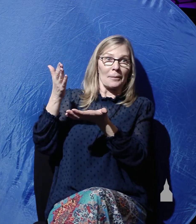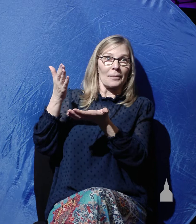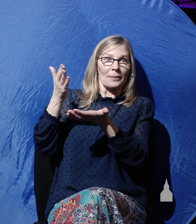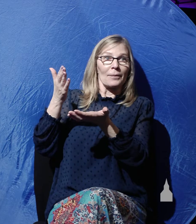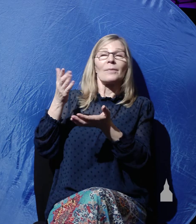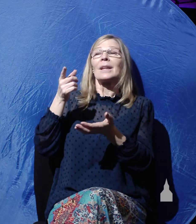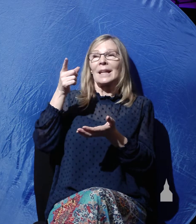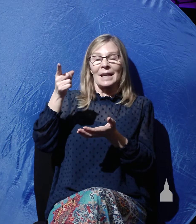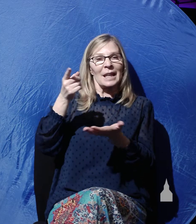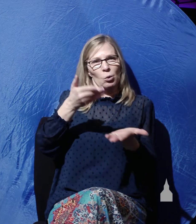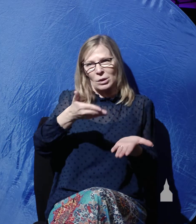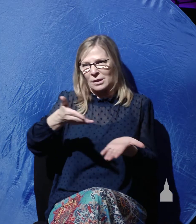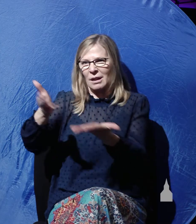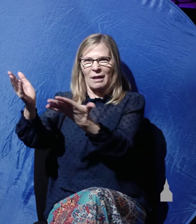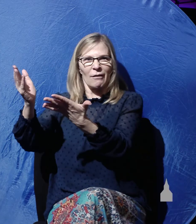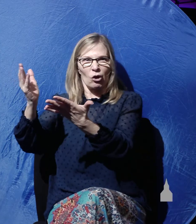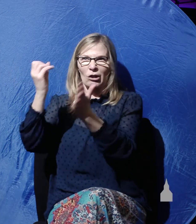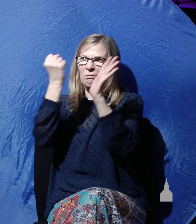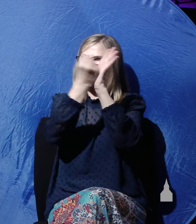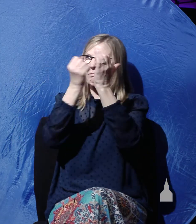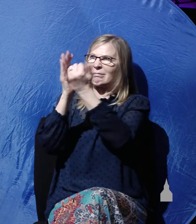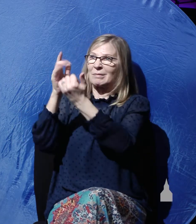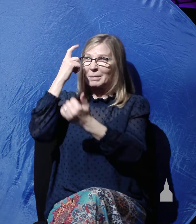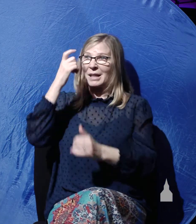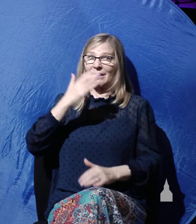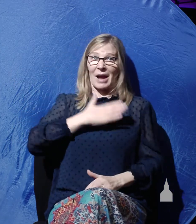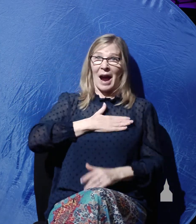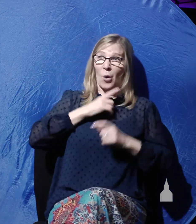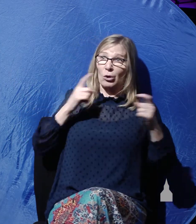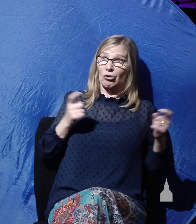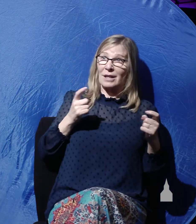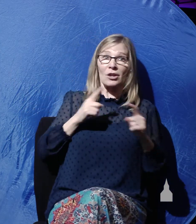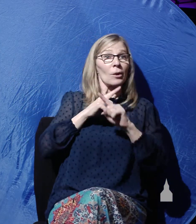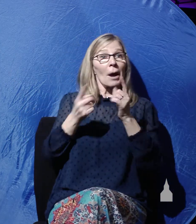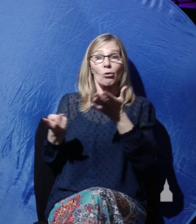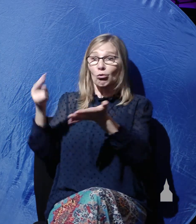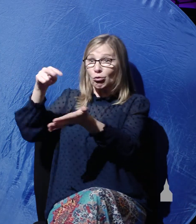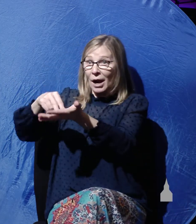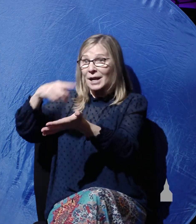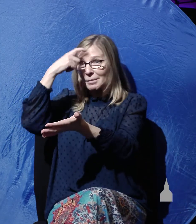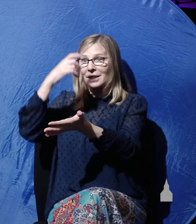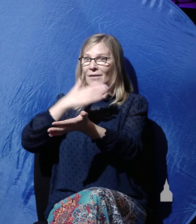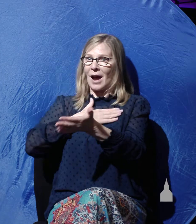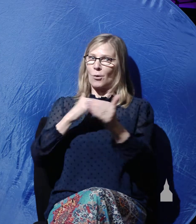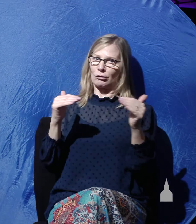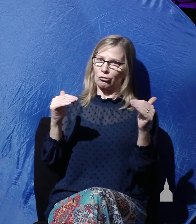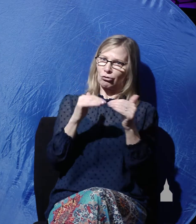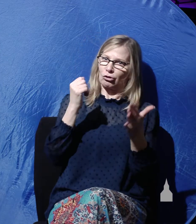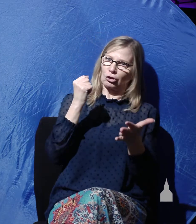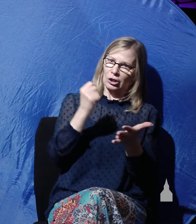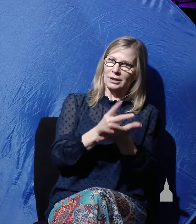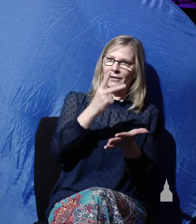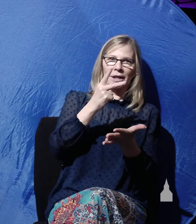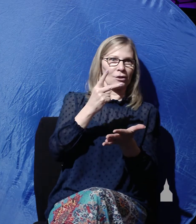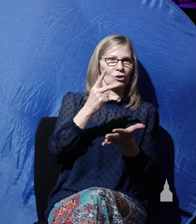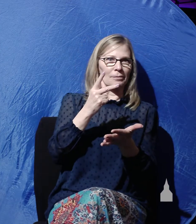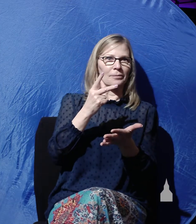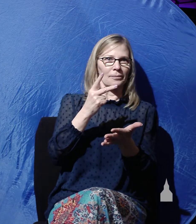delivered over because of our transgressions and was raised because of our justification. Let me explain